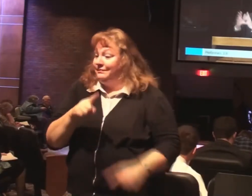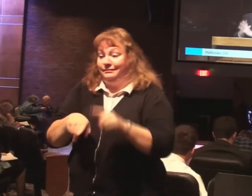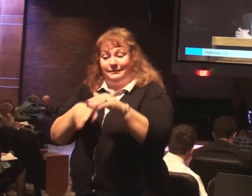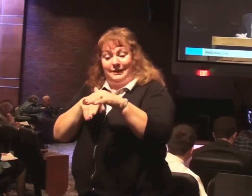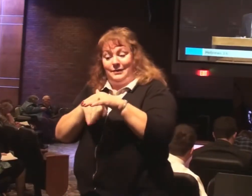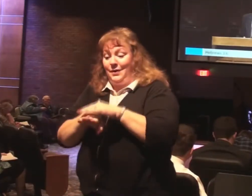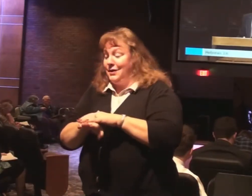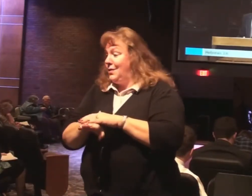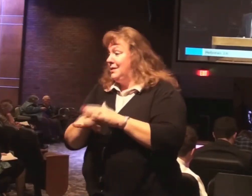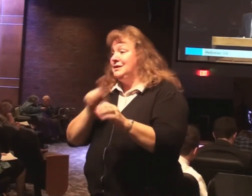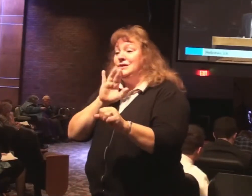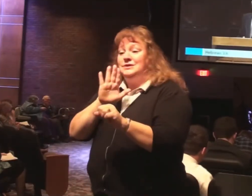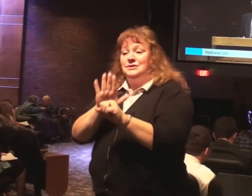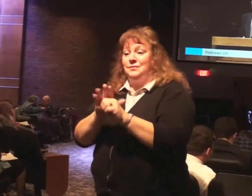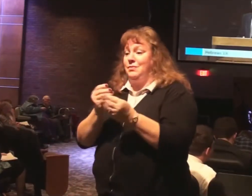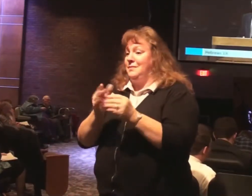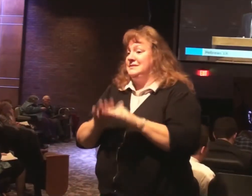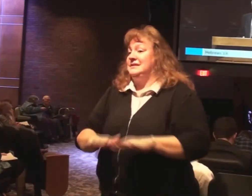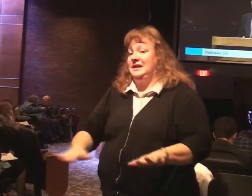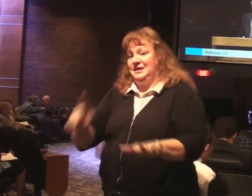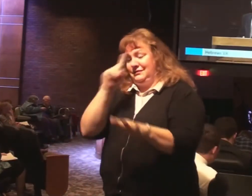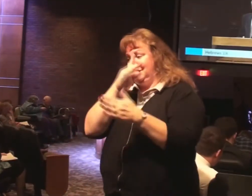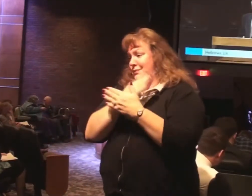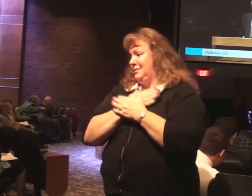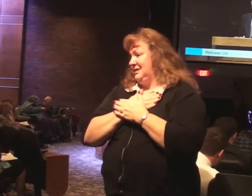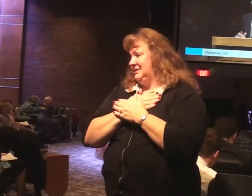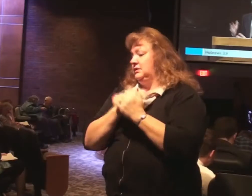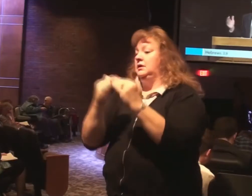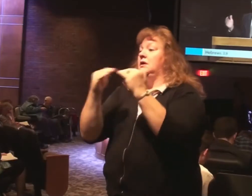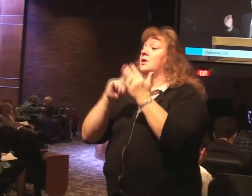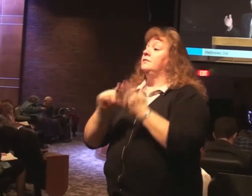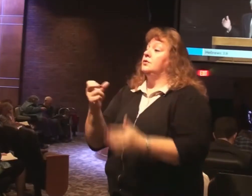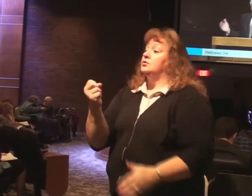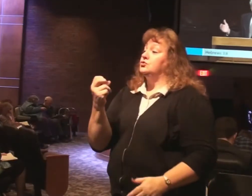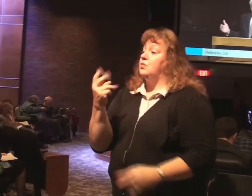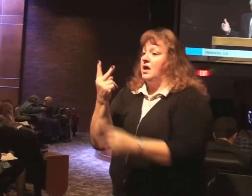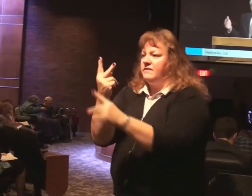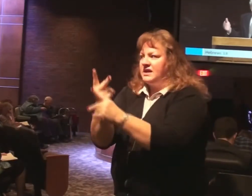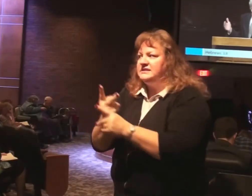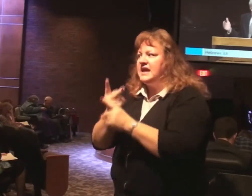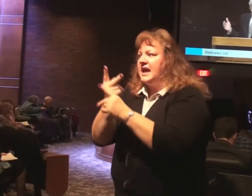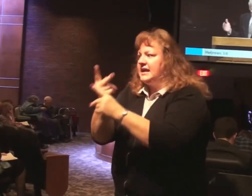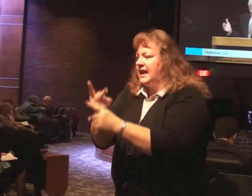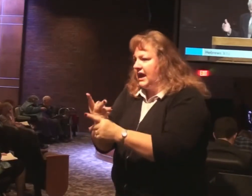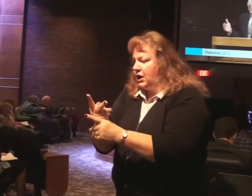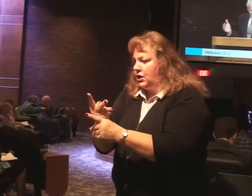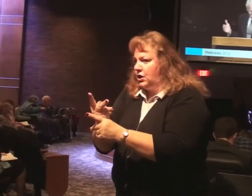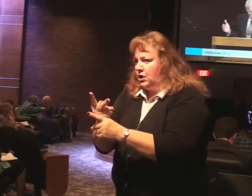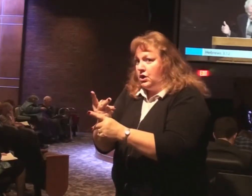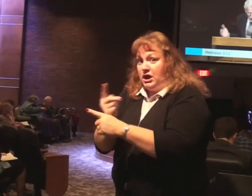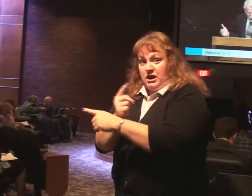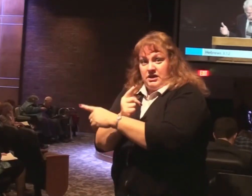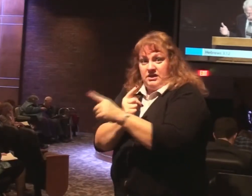promised land of rest. Verse 12. Take care brethren that there not be in any one of you an evil